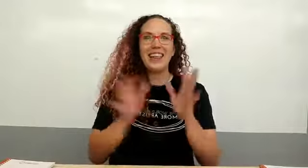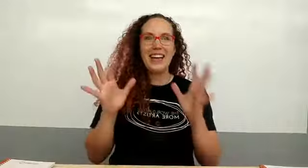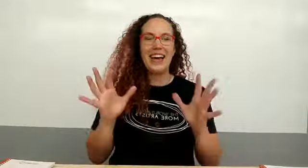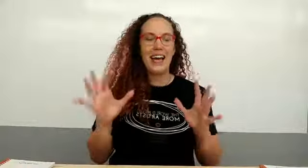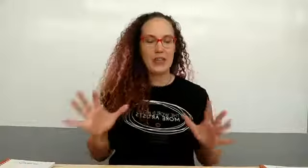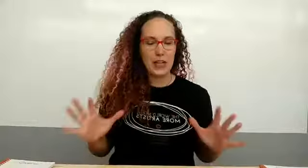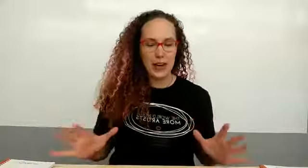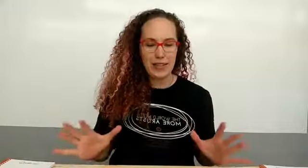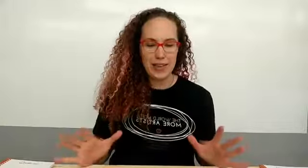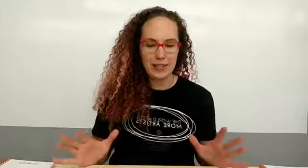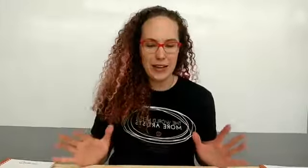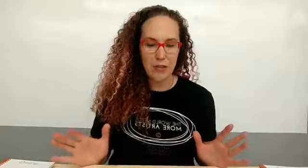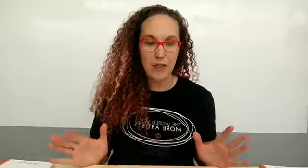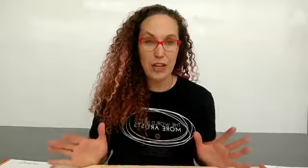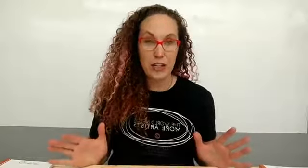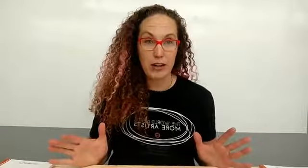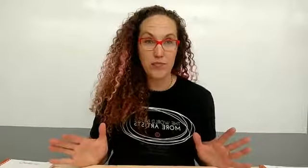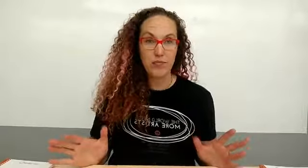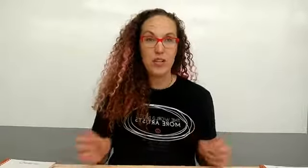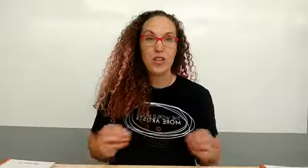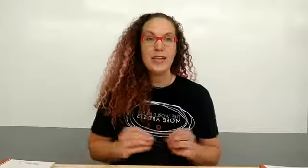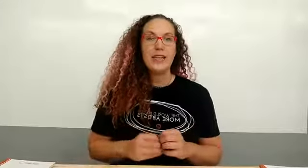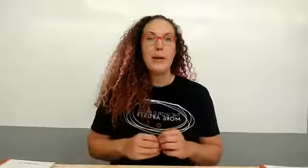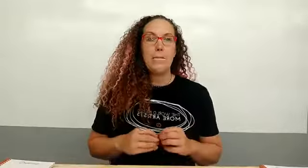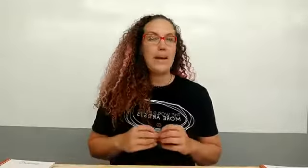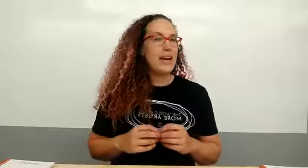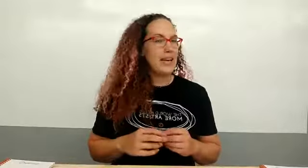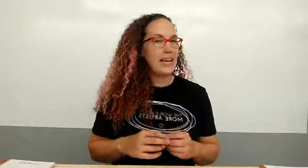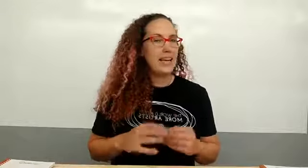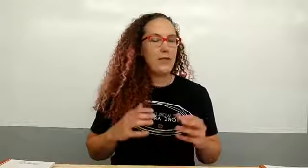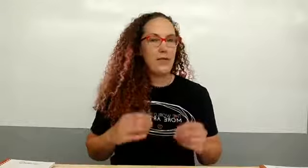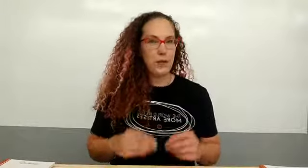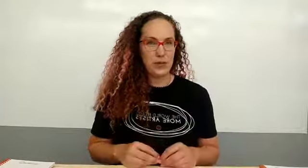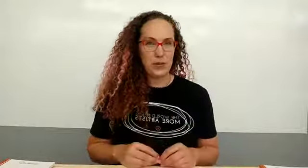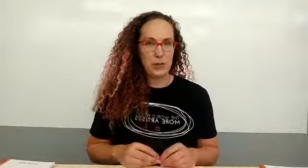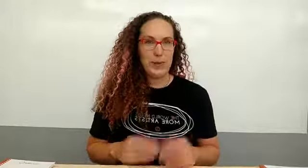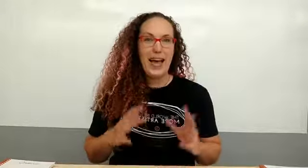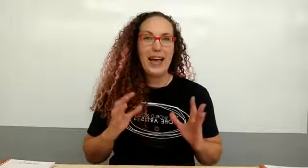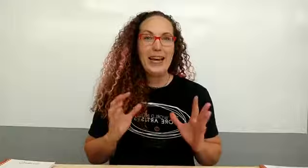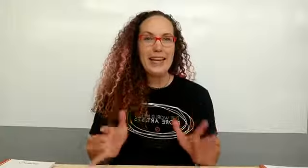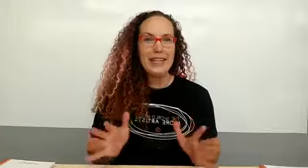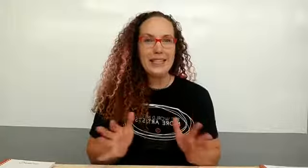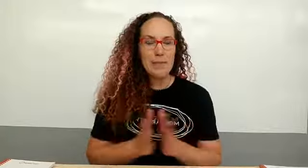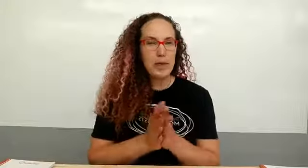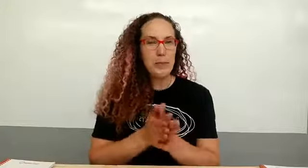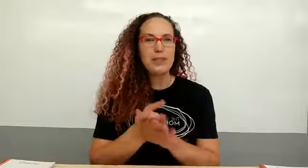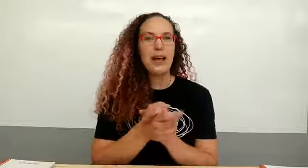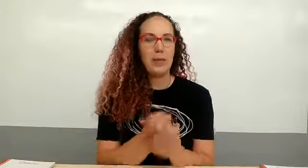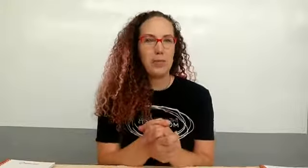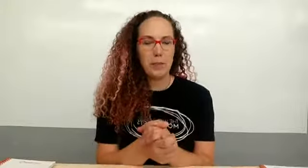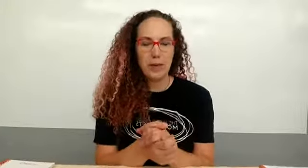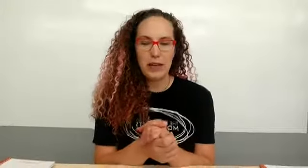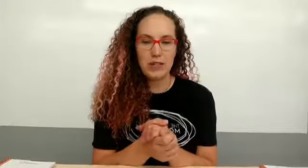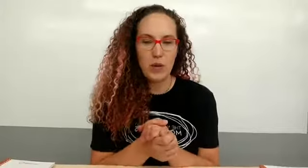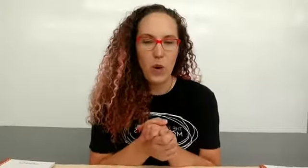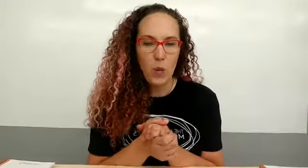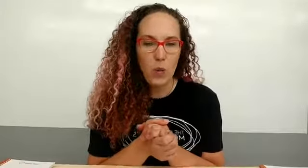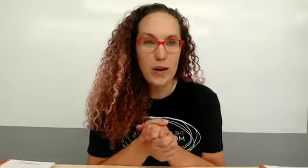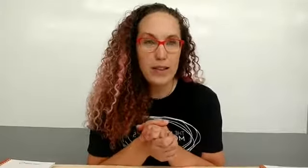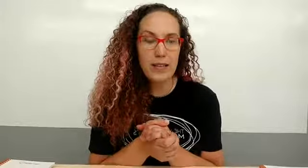think I have a ton of things kind of fleshed out but I need a focus group I need some people to help me because one of the